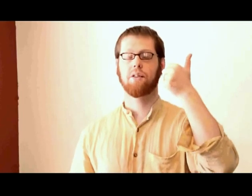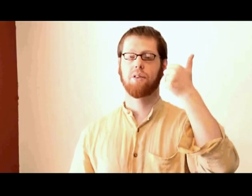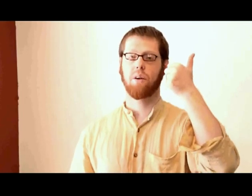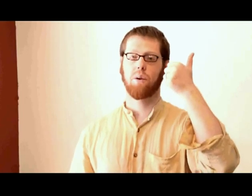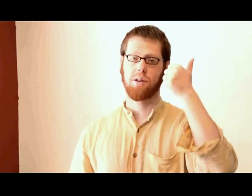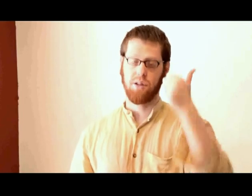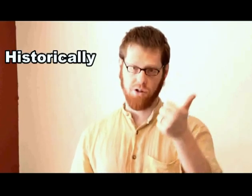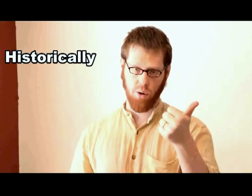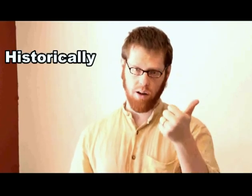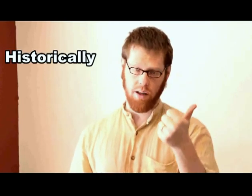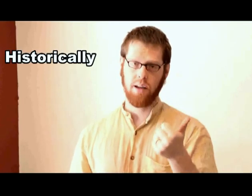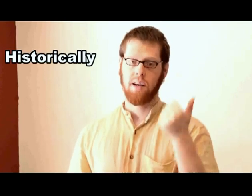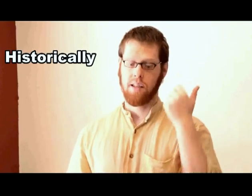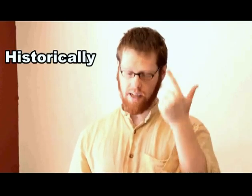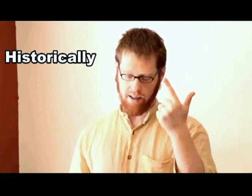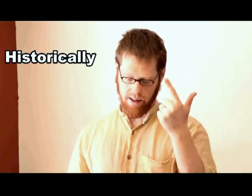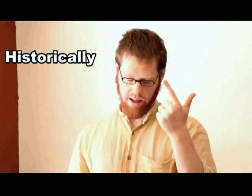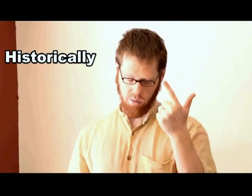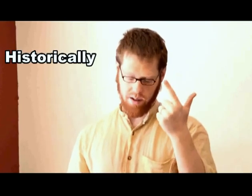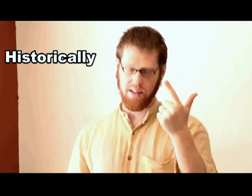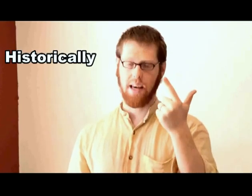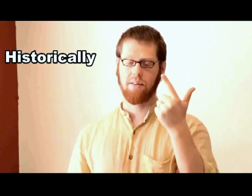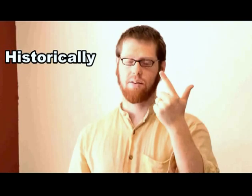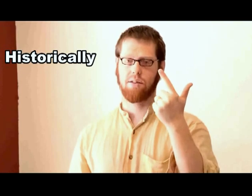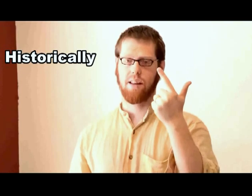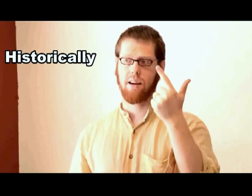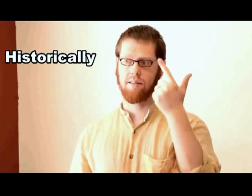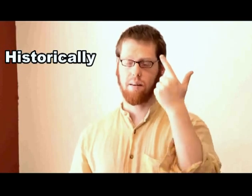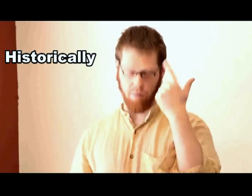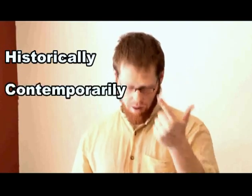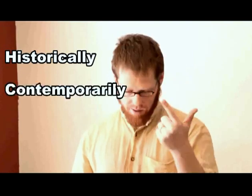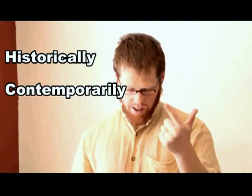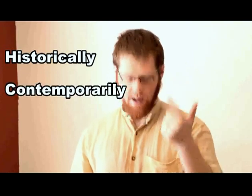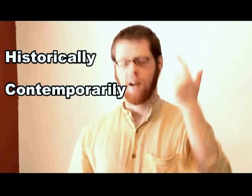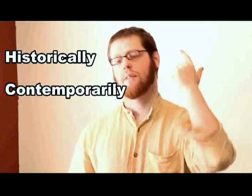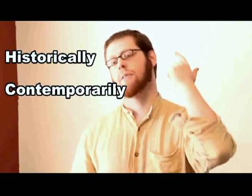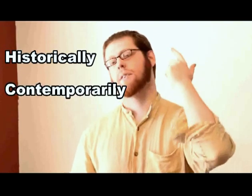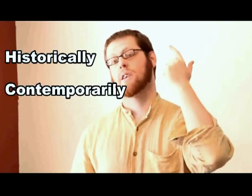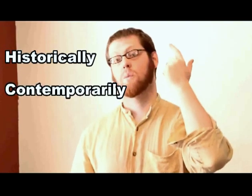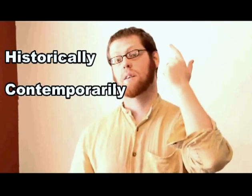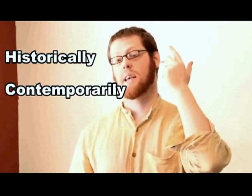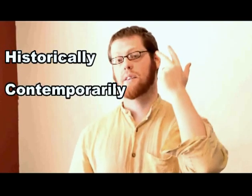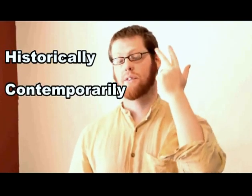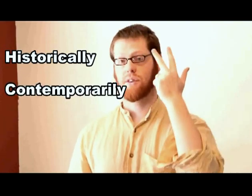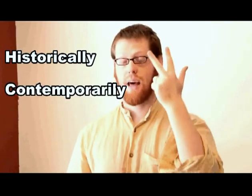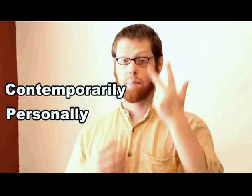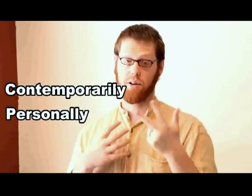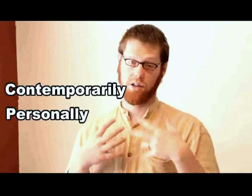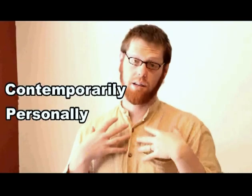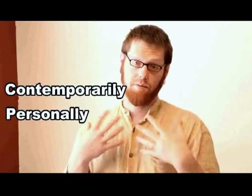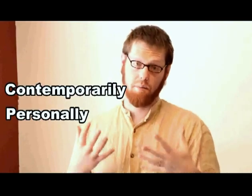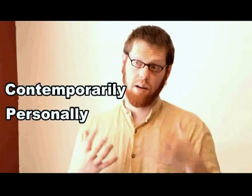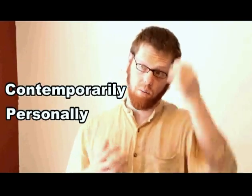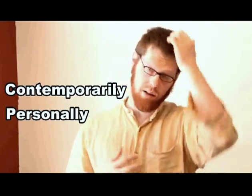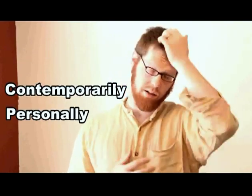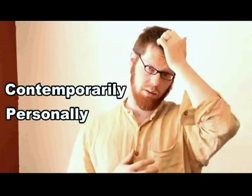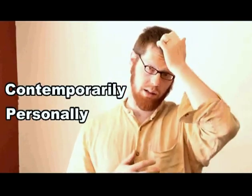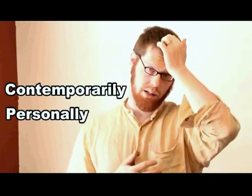answer to that question historically? Second thing is, what is the answer to that contemporarily? And third thing is, what is the answer to that personally? For me, what is the Religious